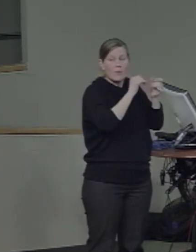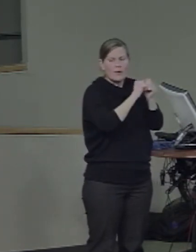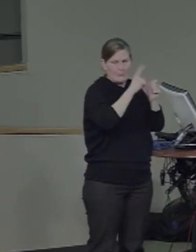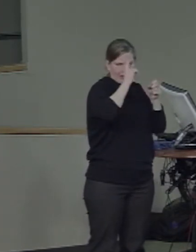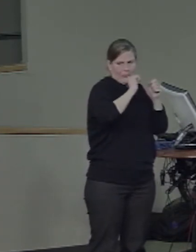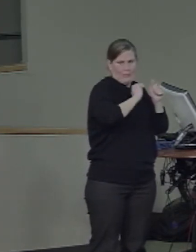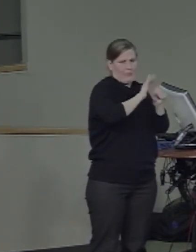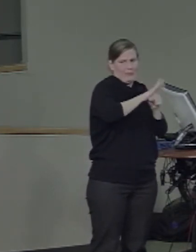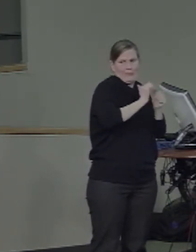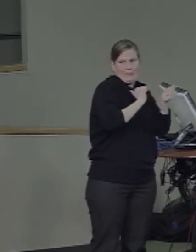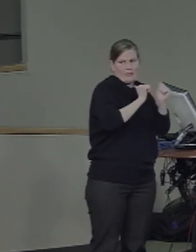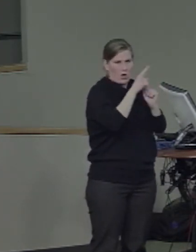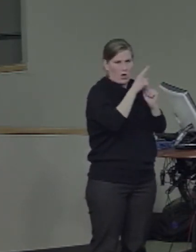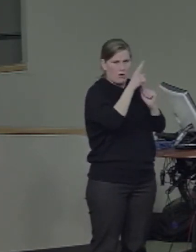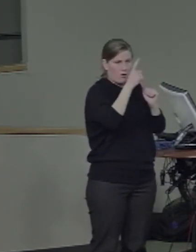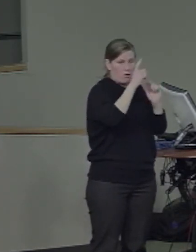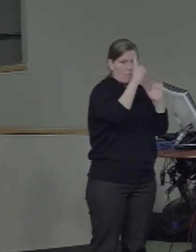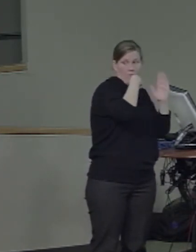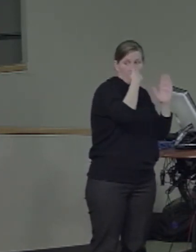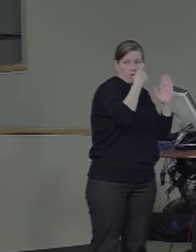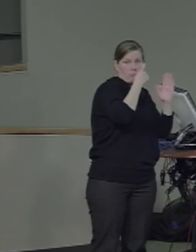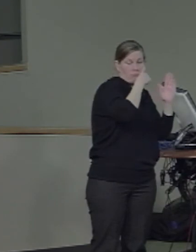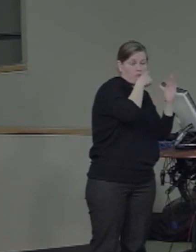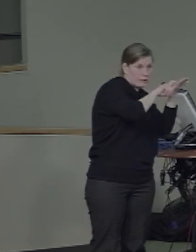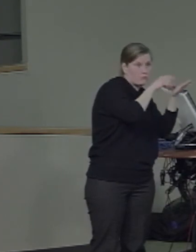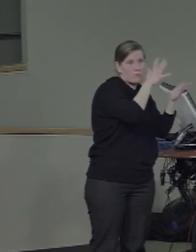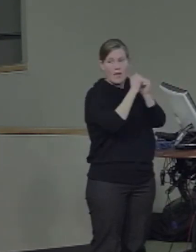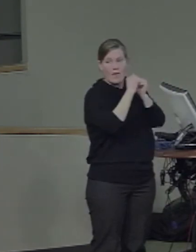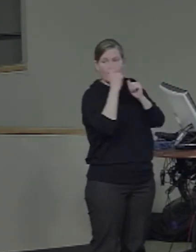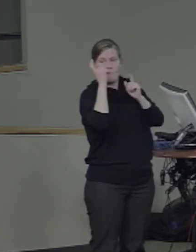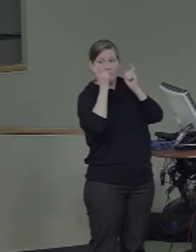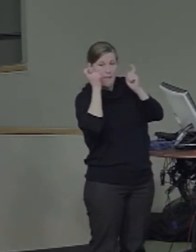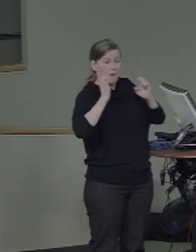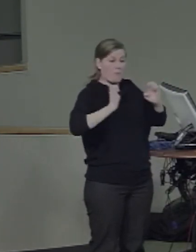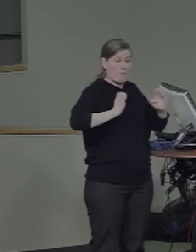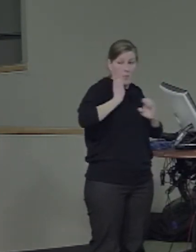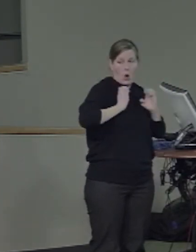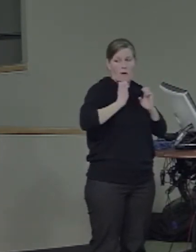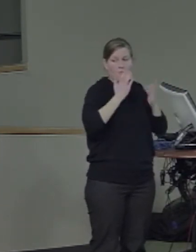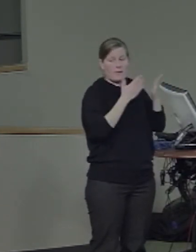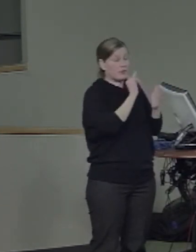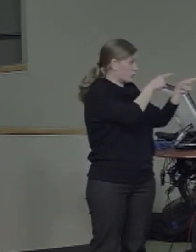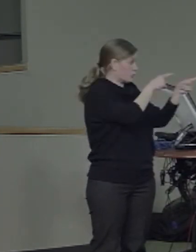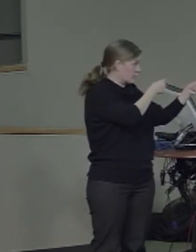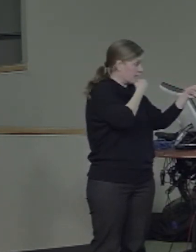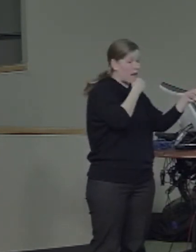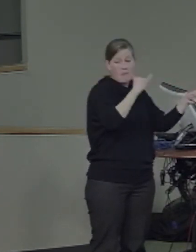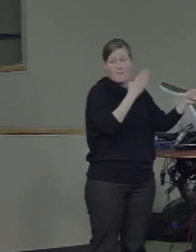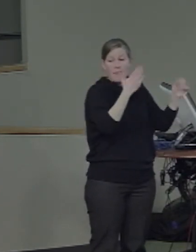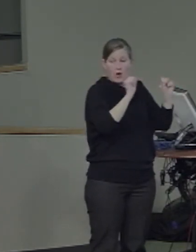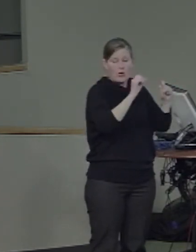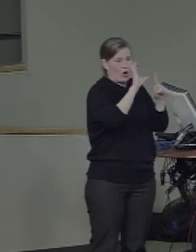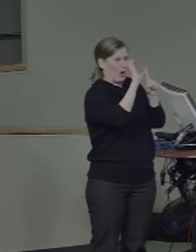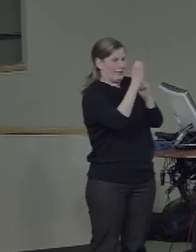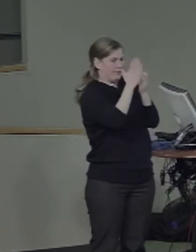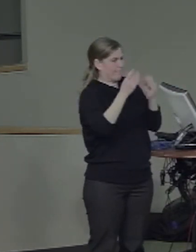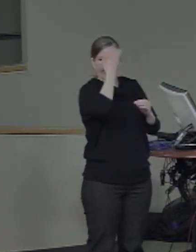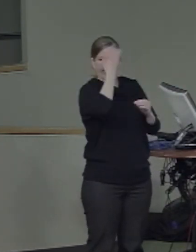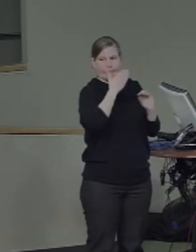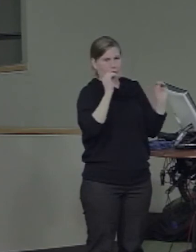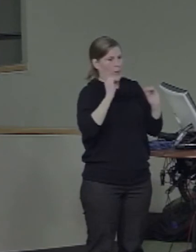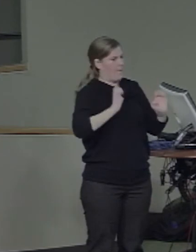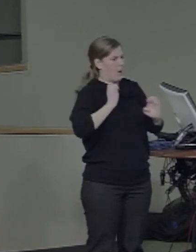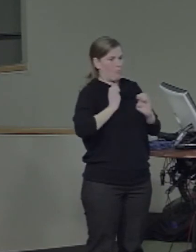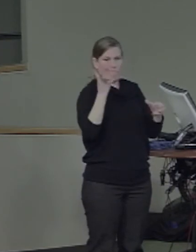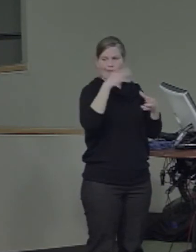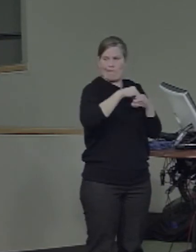expression and determining emotion. And it could be that, as you say, in some cultures the face is less important and that